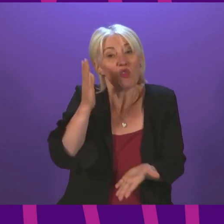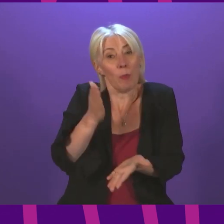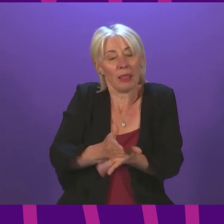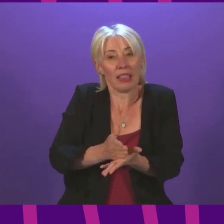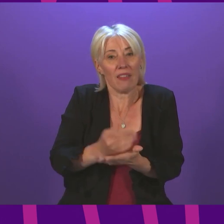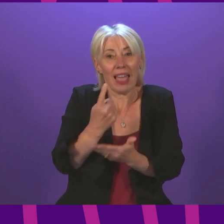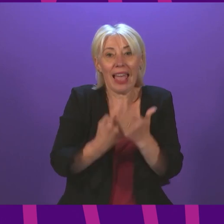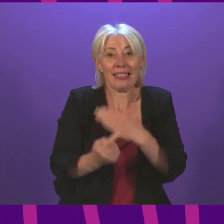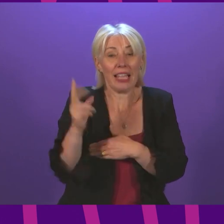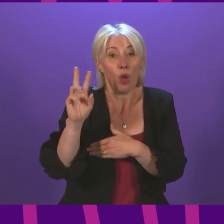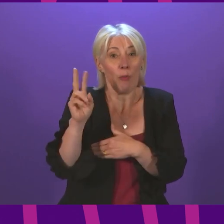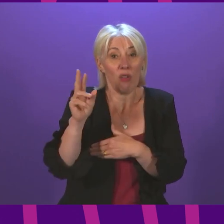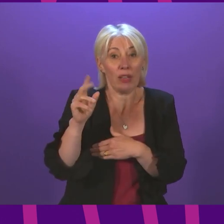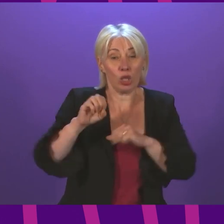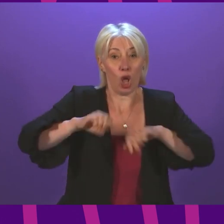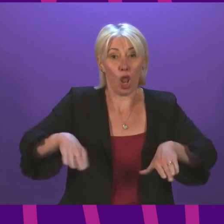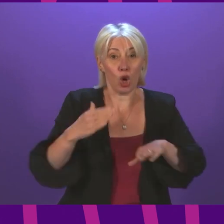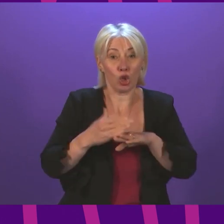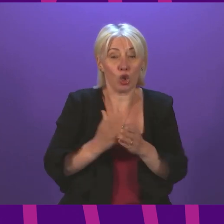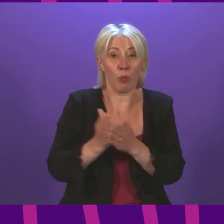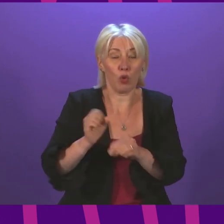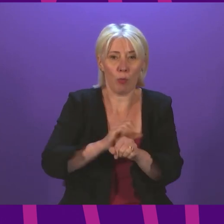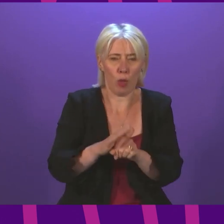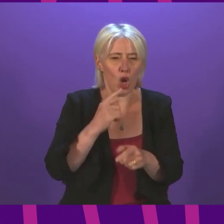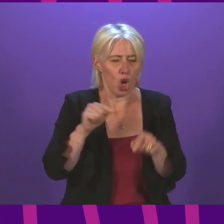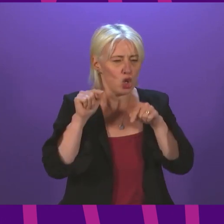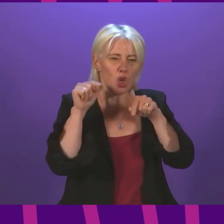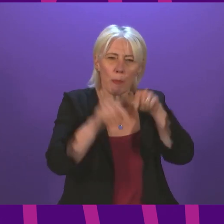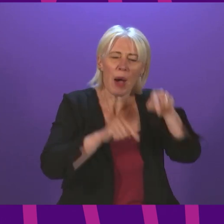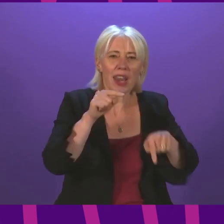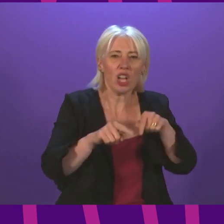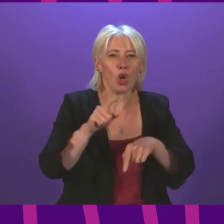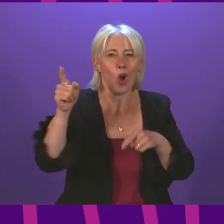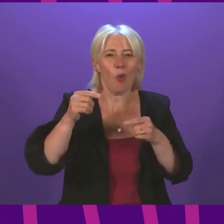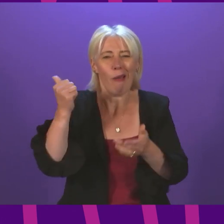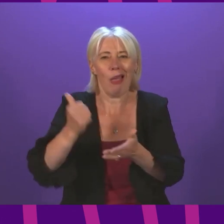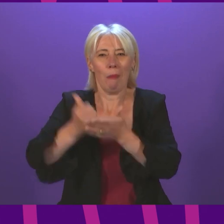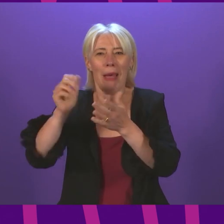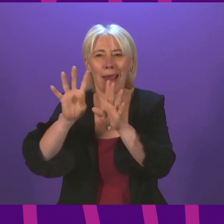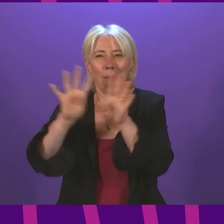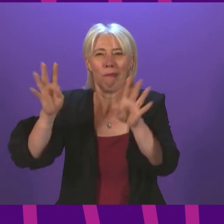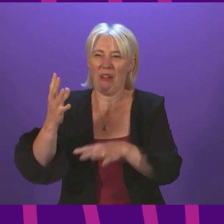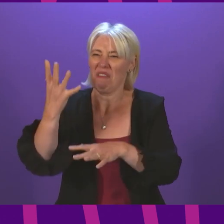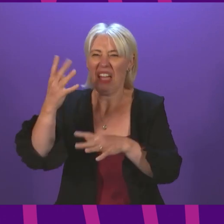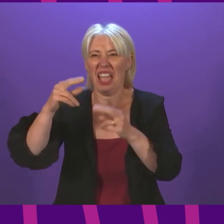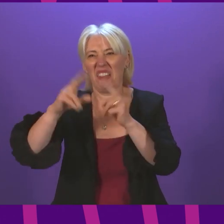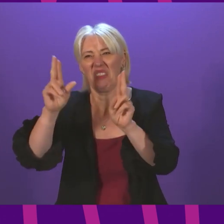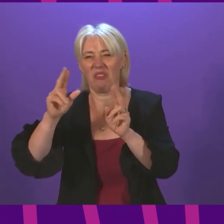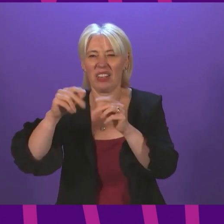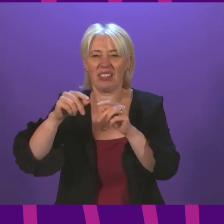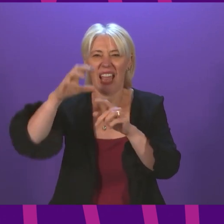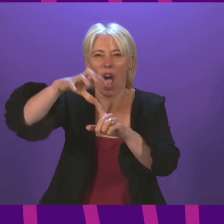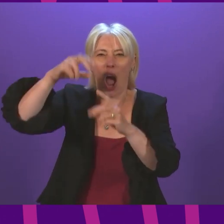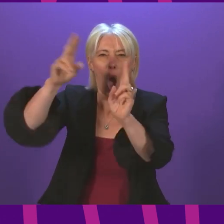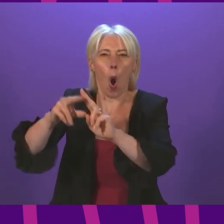parent who lost their job due to Covid should be punished whilst a hedge fund manager with ten properties in five different countries should flourish,